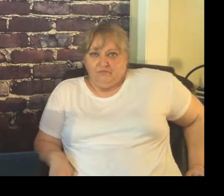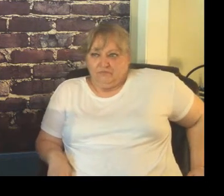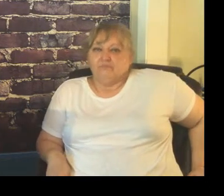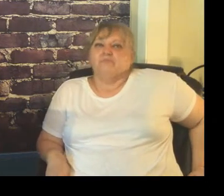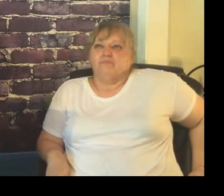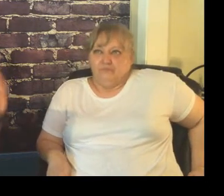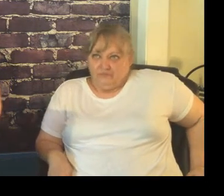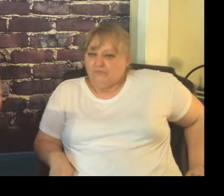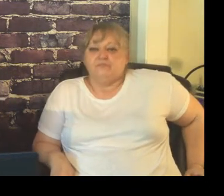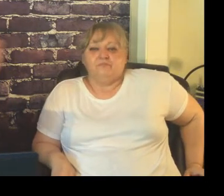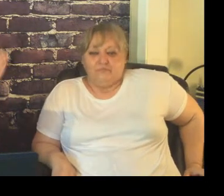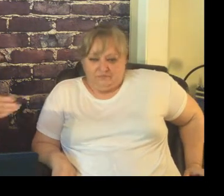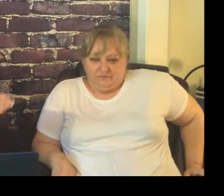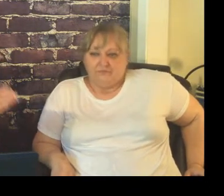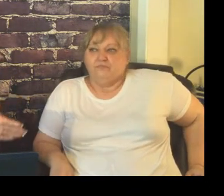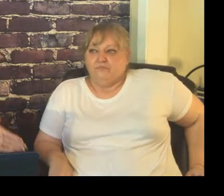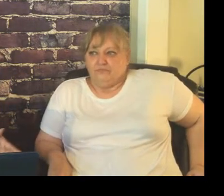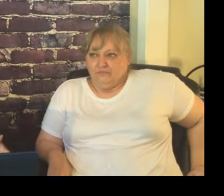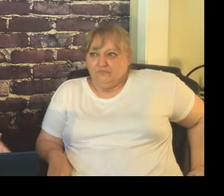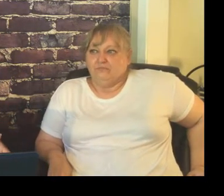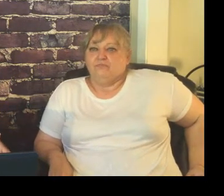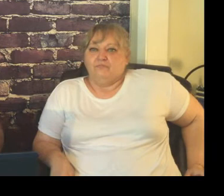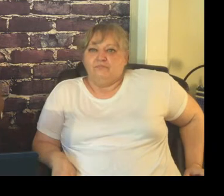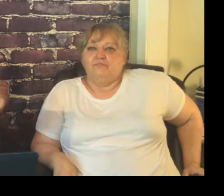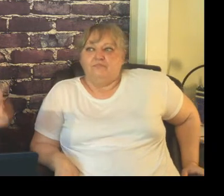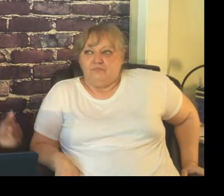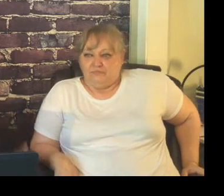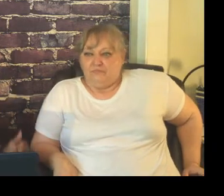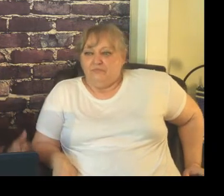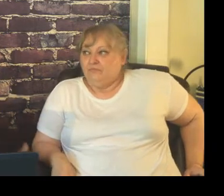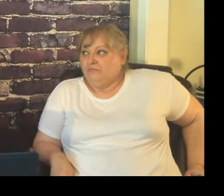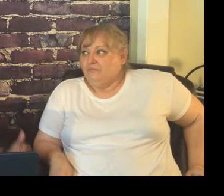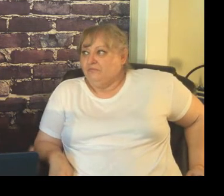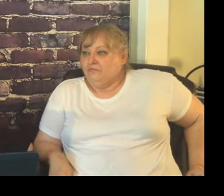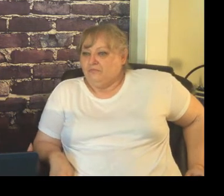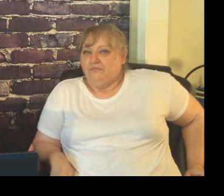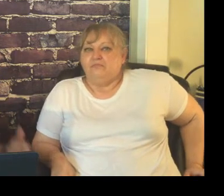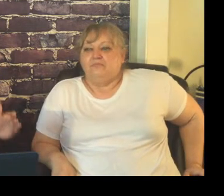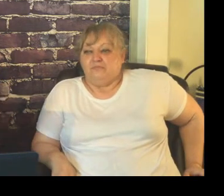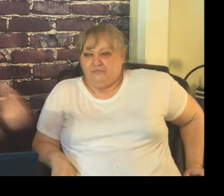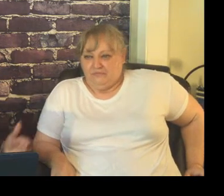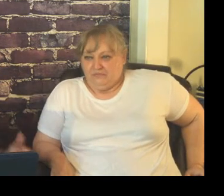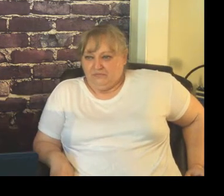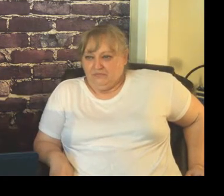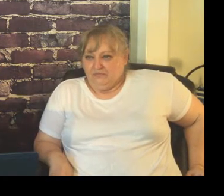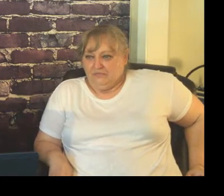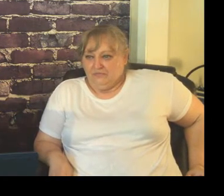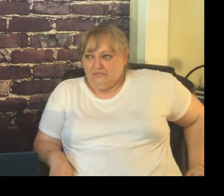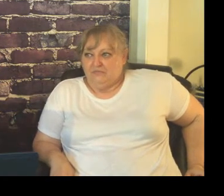it it's as if the person never said it to you the children are the same way you can only give them so much in a day now